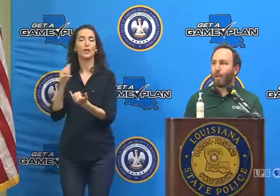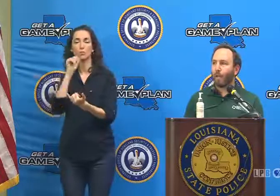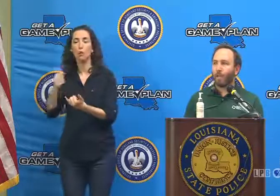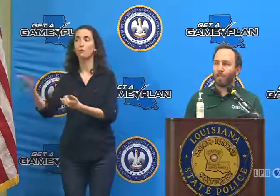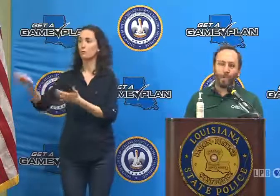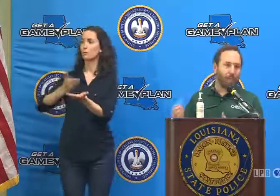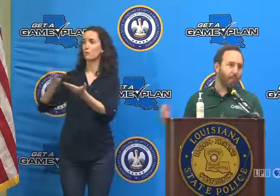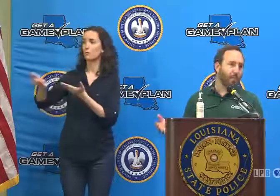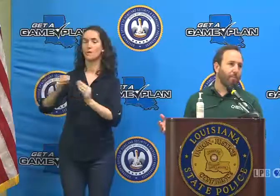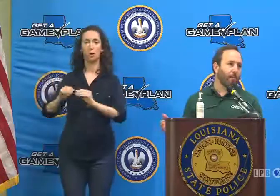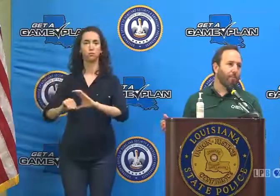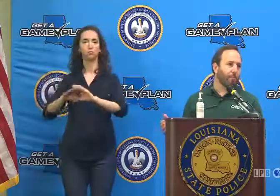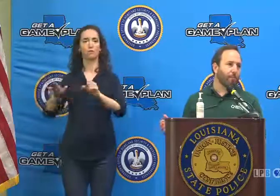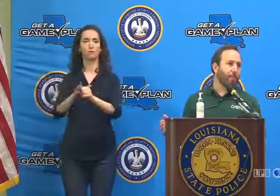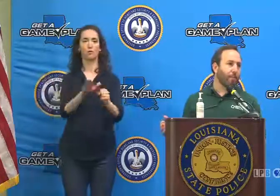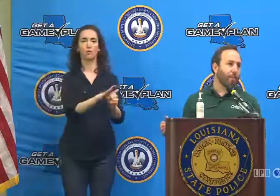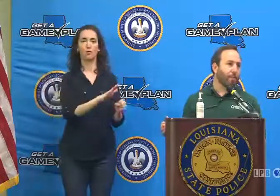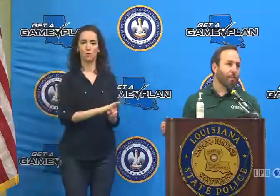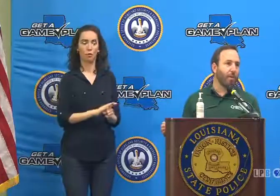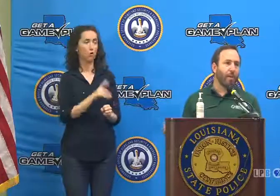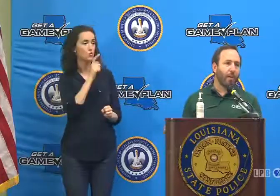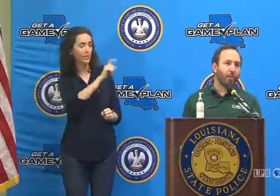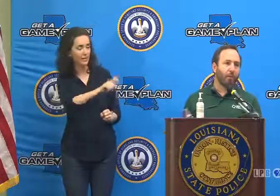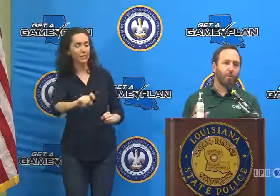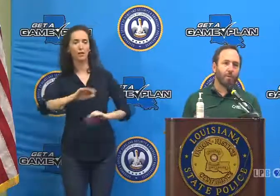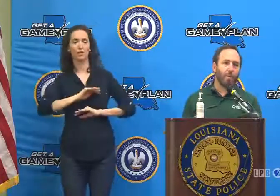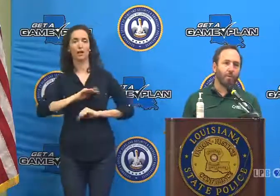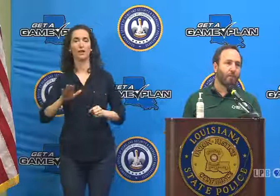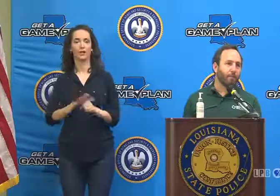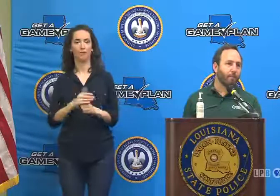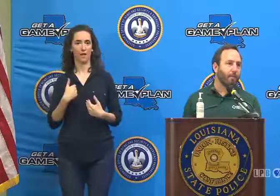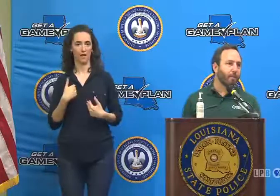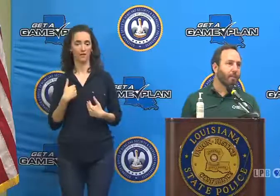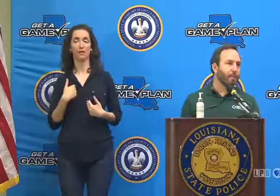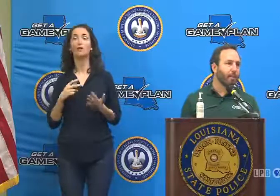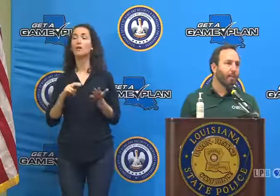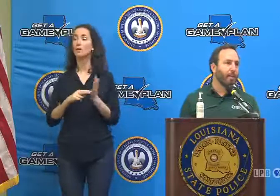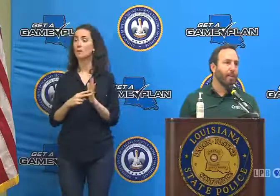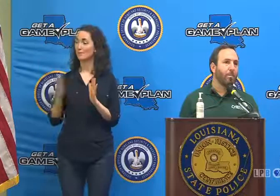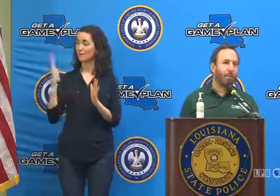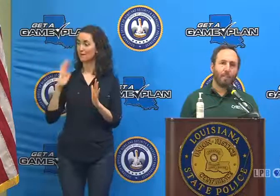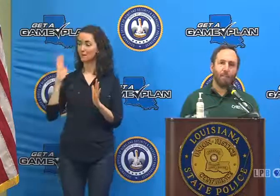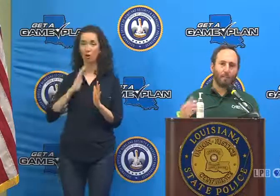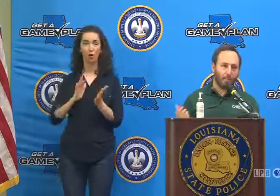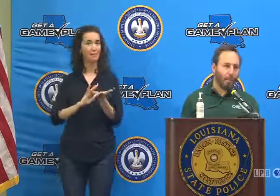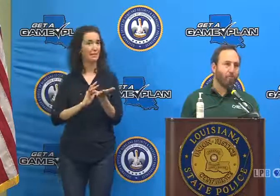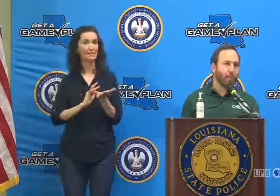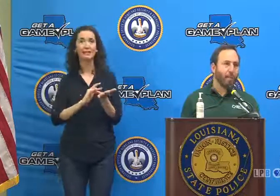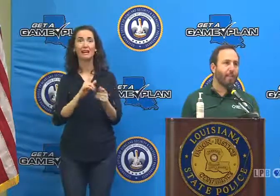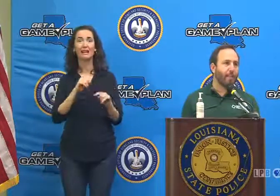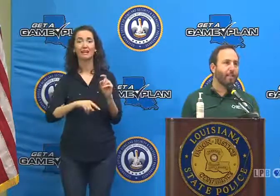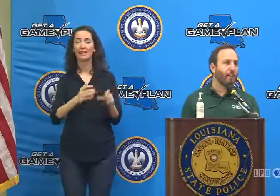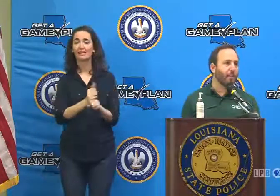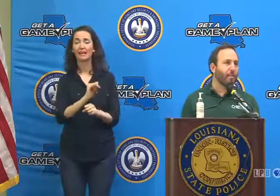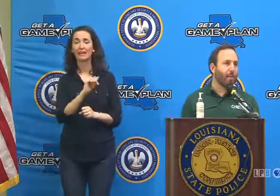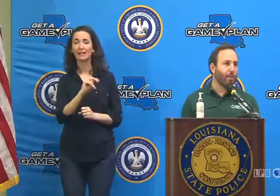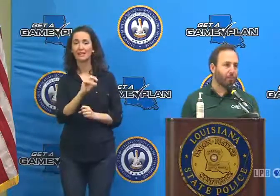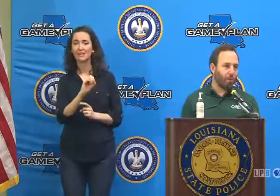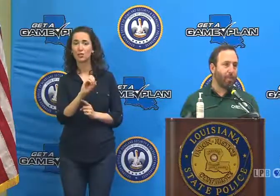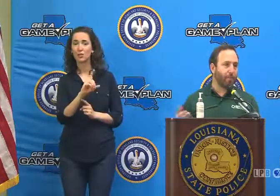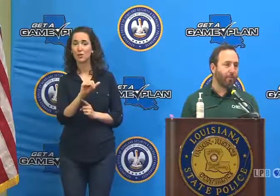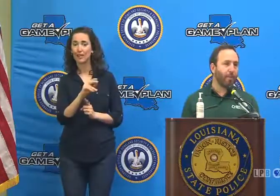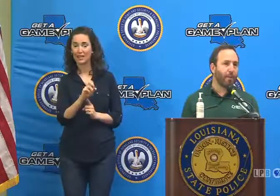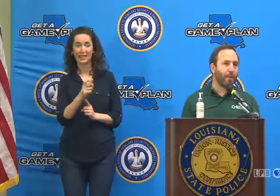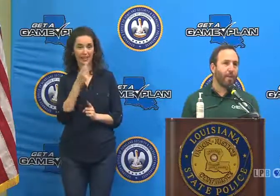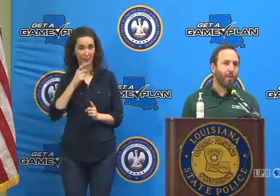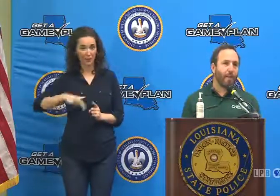and expect to have enough supply for everyone who needs. if you were unable to fill your insulin, please try that again today and tomorrow.